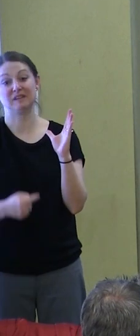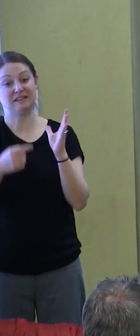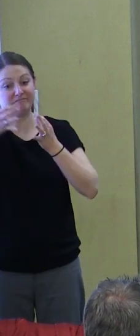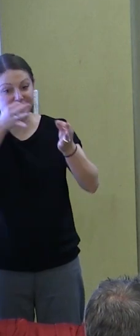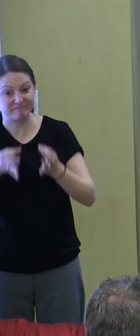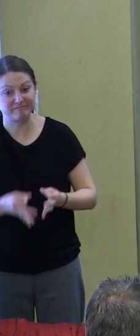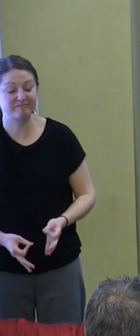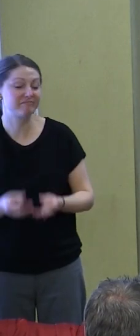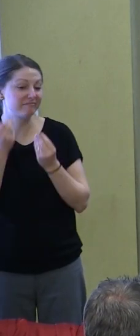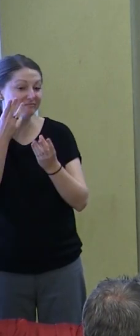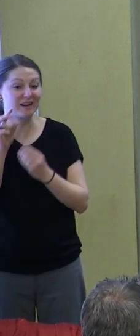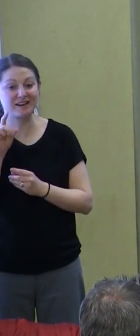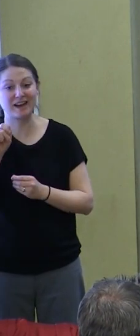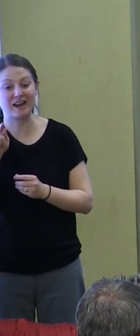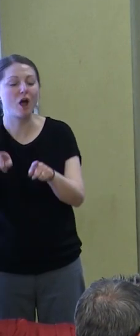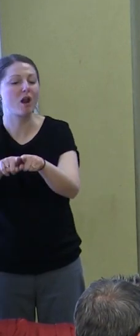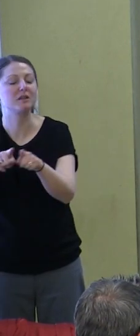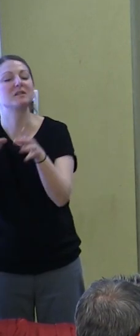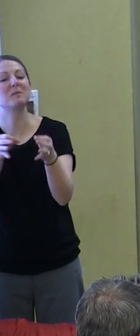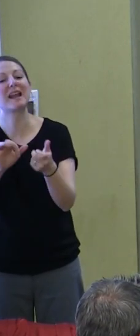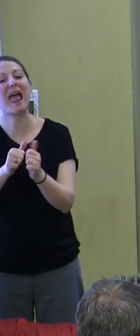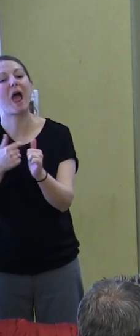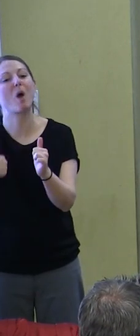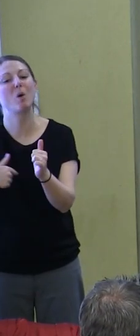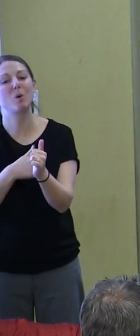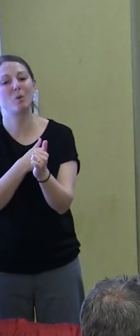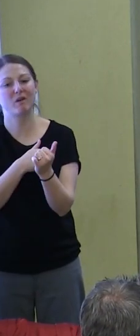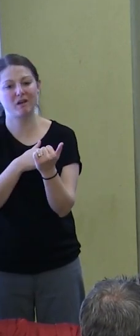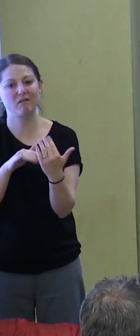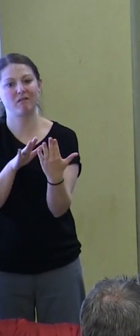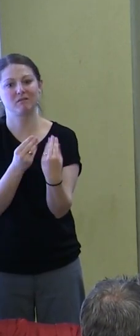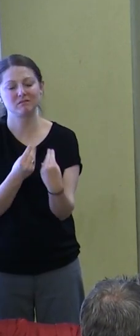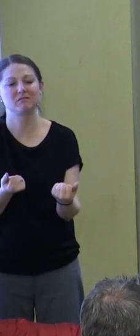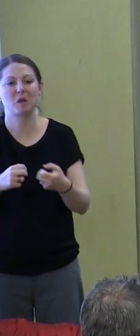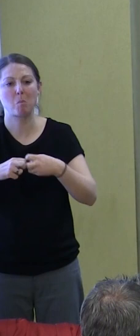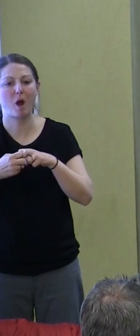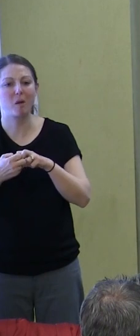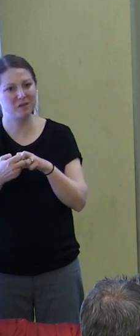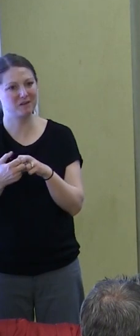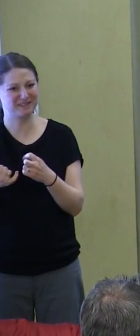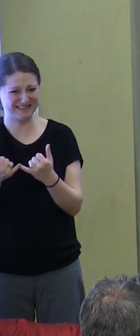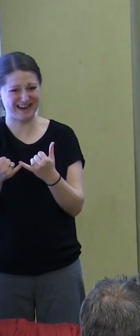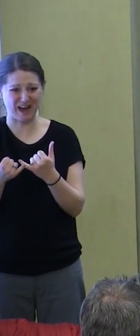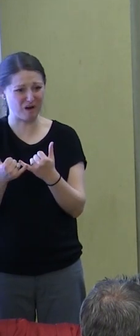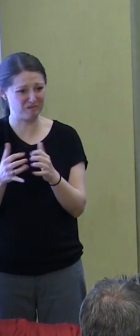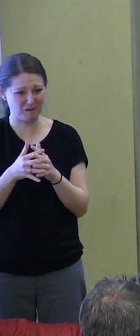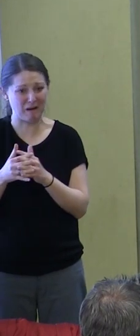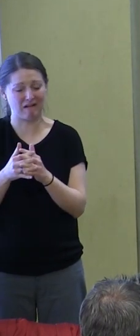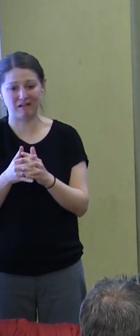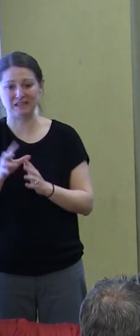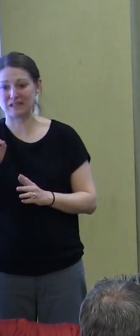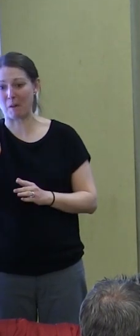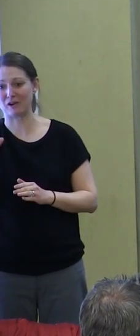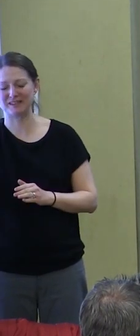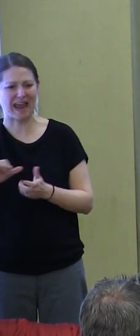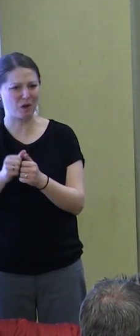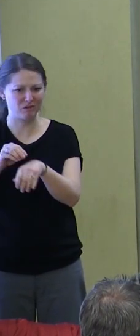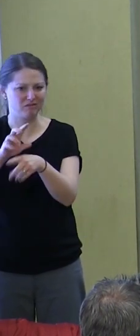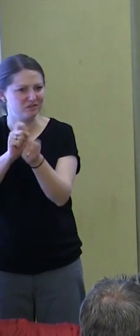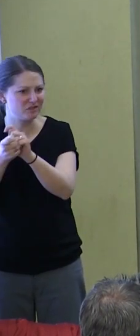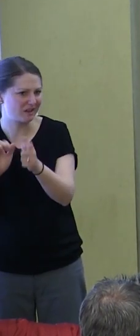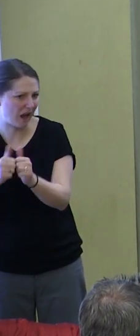And I'm explaining pathways for how we address problems within a democracy. How do you change something within democracy?